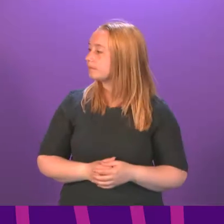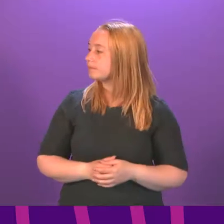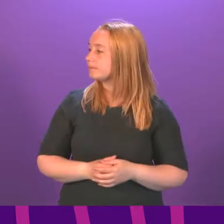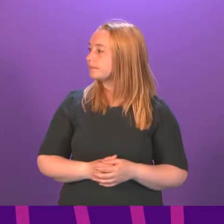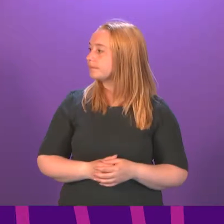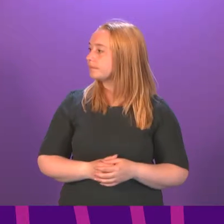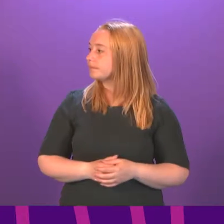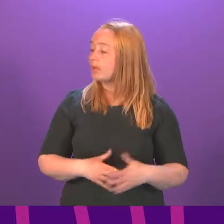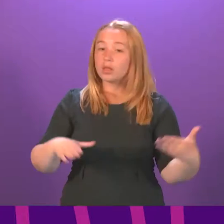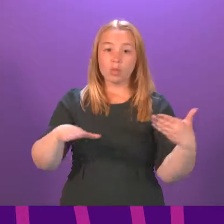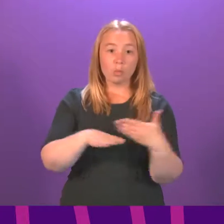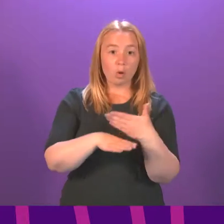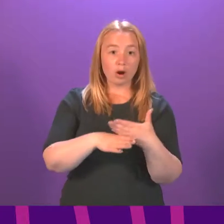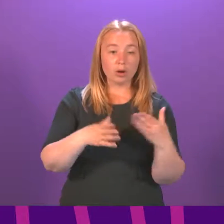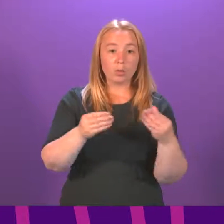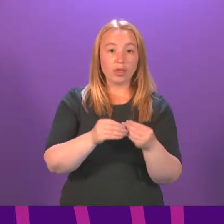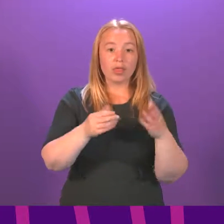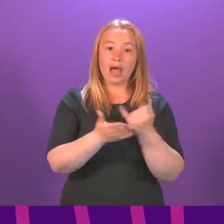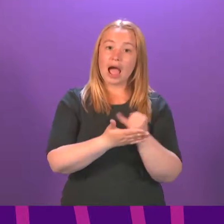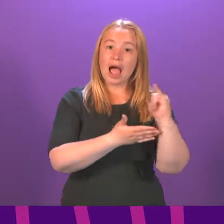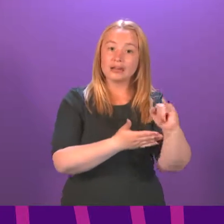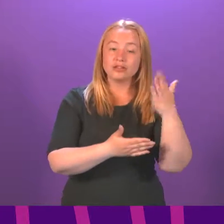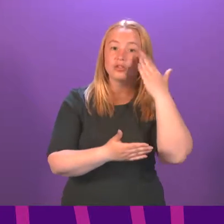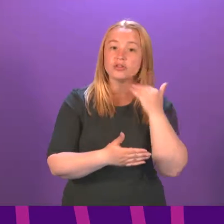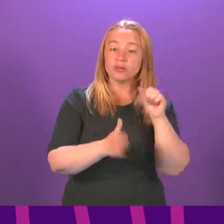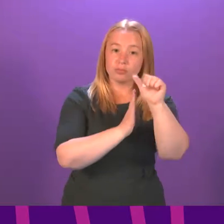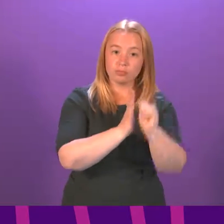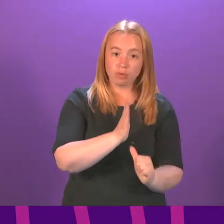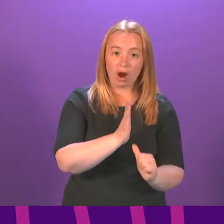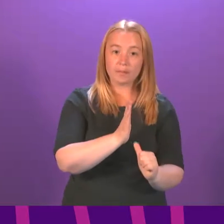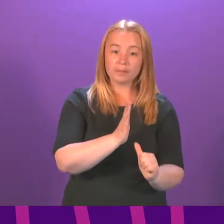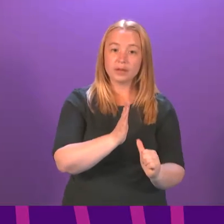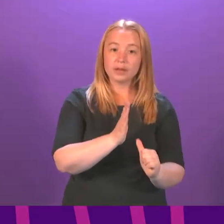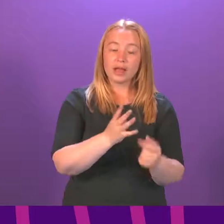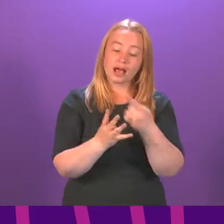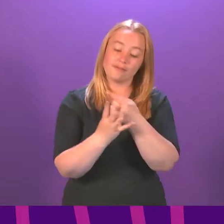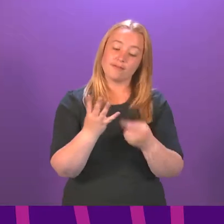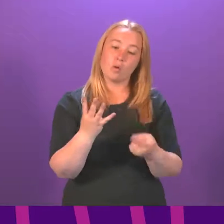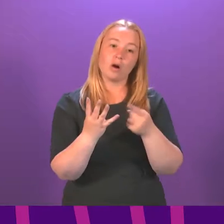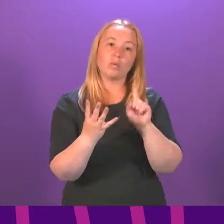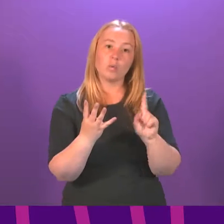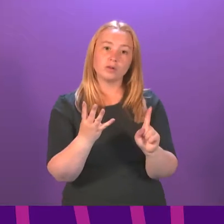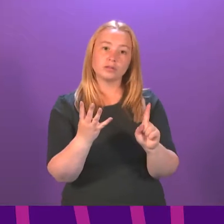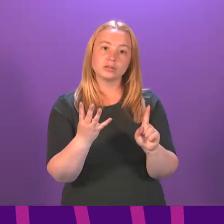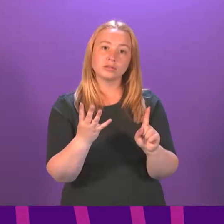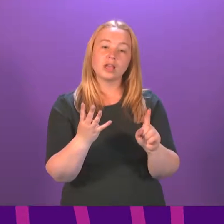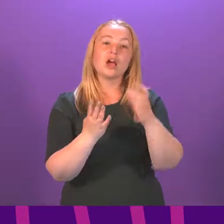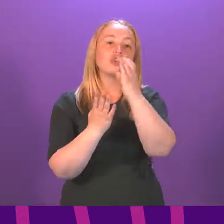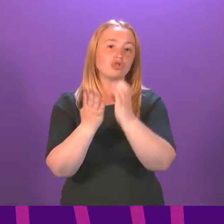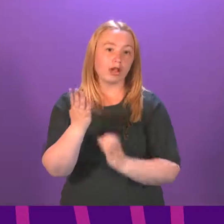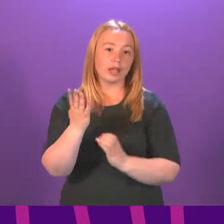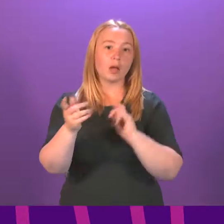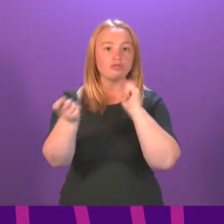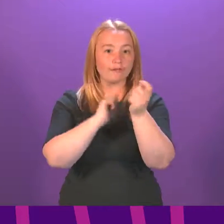is happening with the Race, Equality and Anti-Racism programme, because one of the other, one of the four strands within that, is curriculum